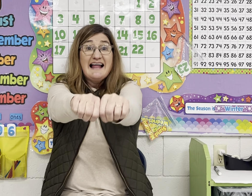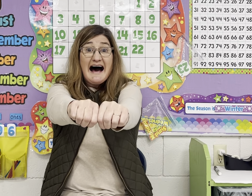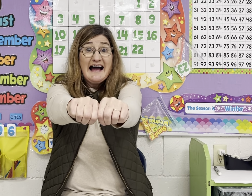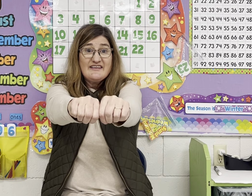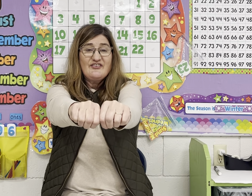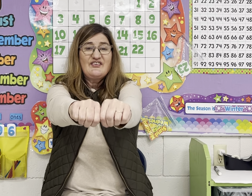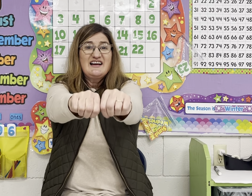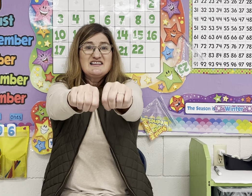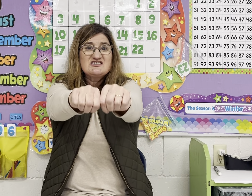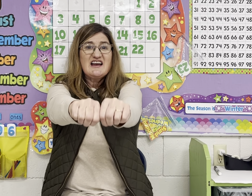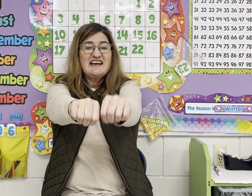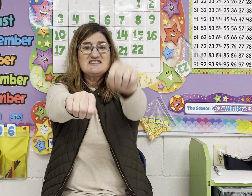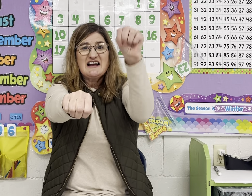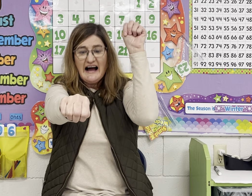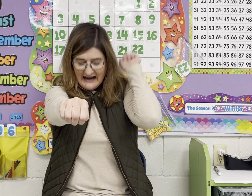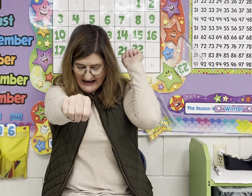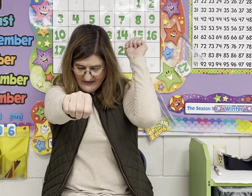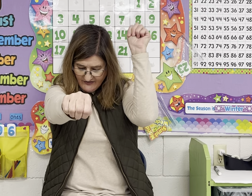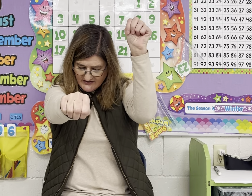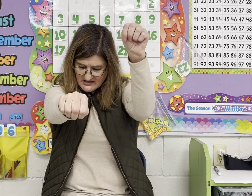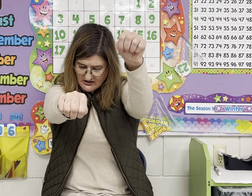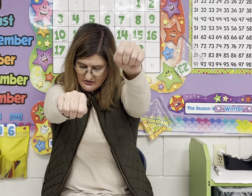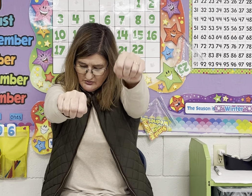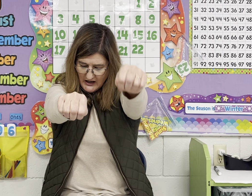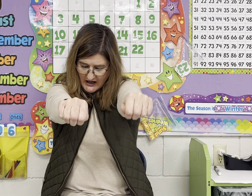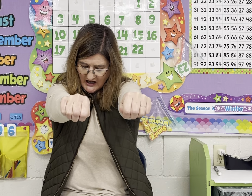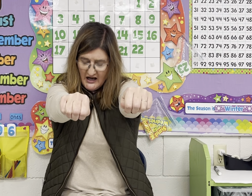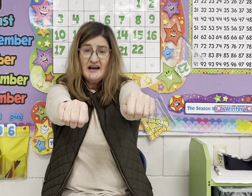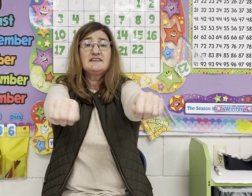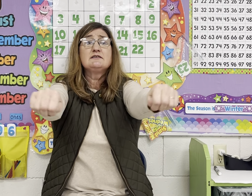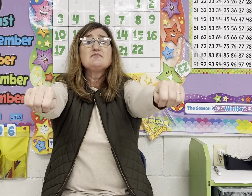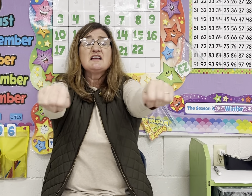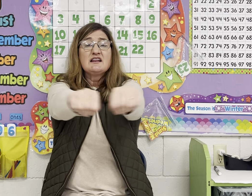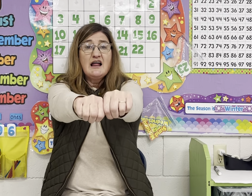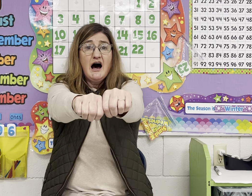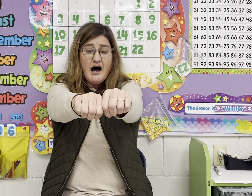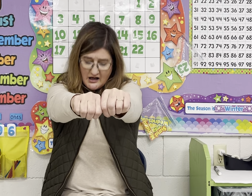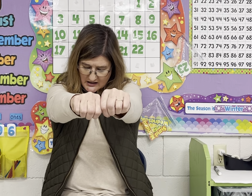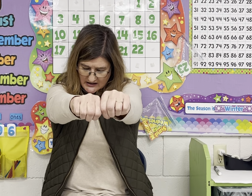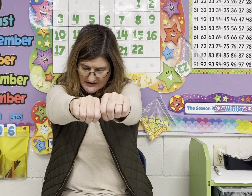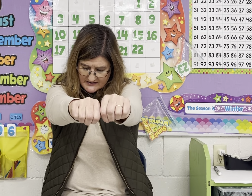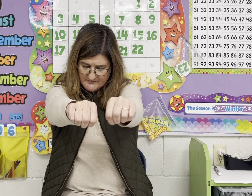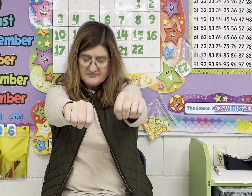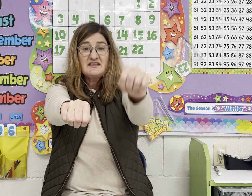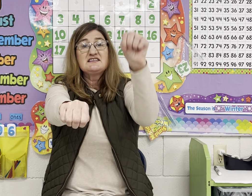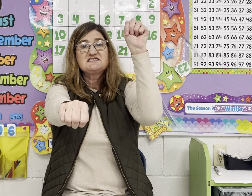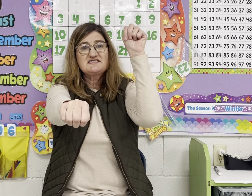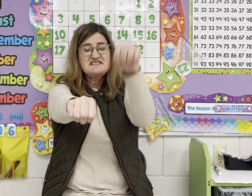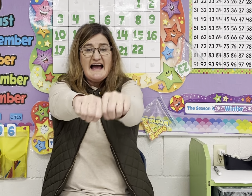Life. Change I to all. Lawn. Stay.